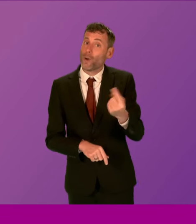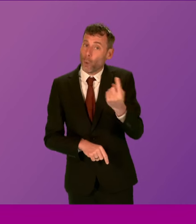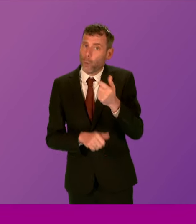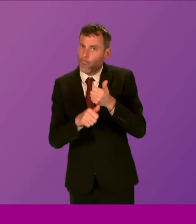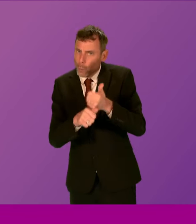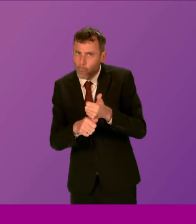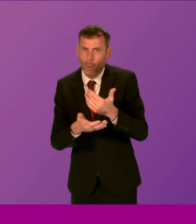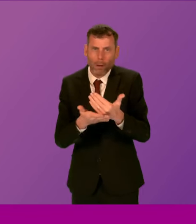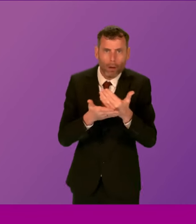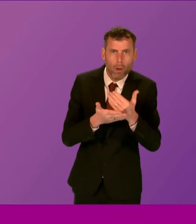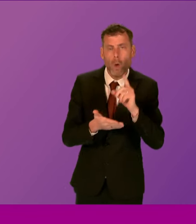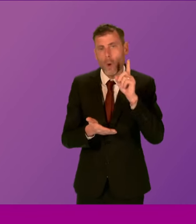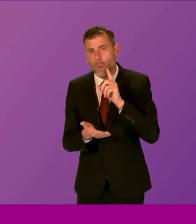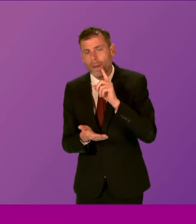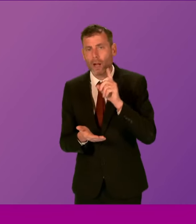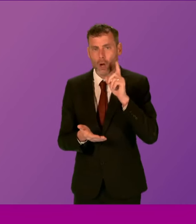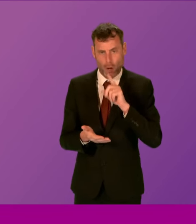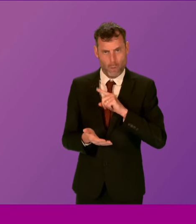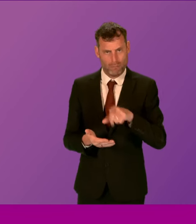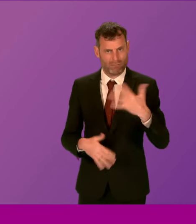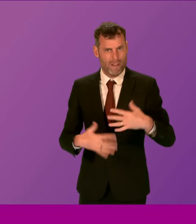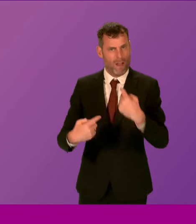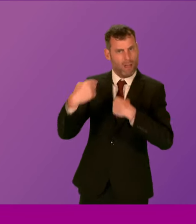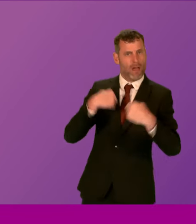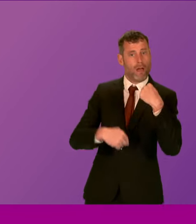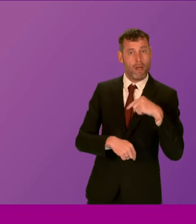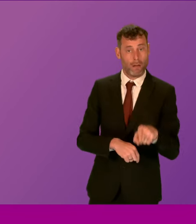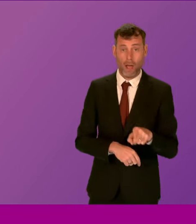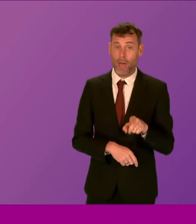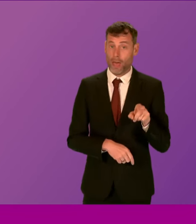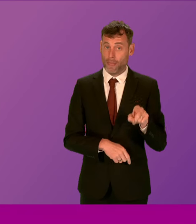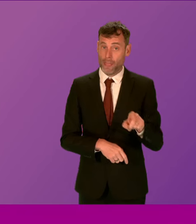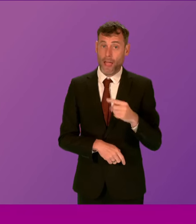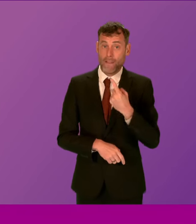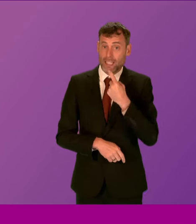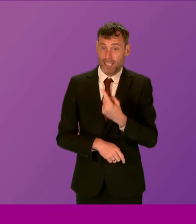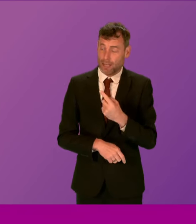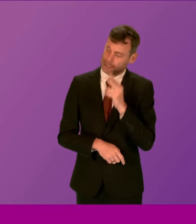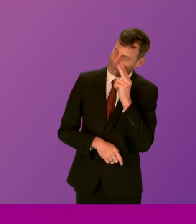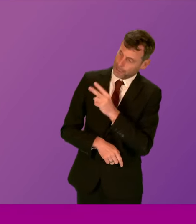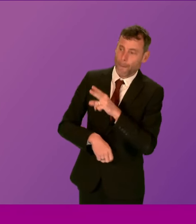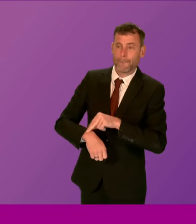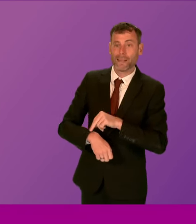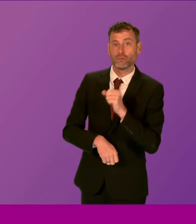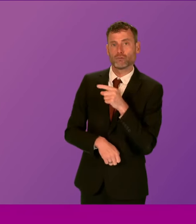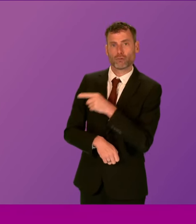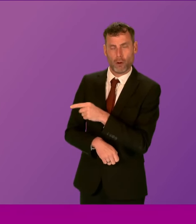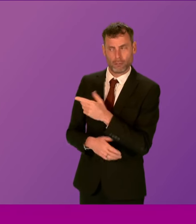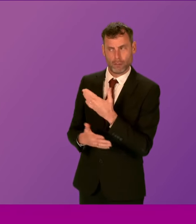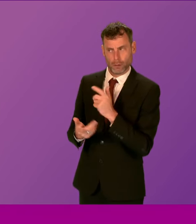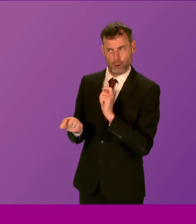to tackle violence against women and girls, and they have noticed that since the formation of Police Scotland that the investigation of